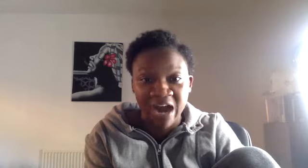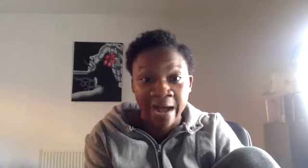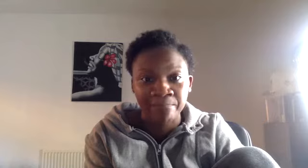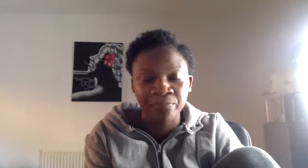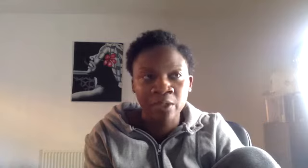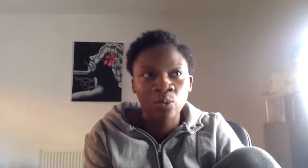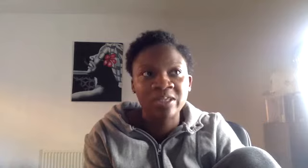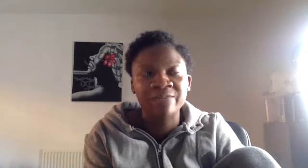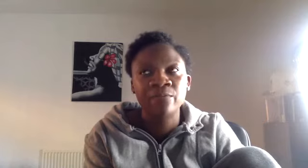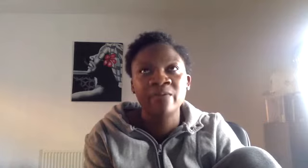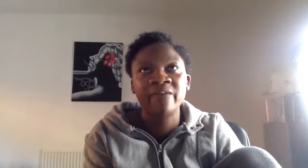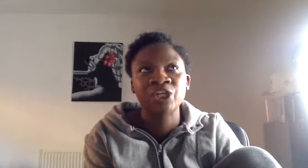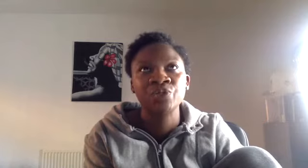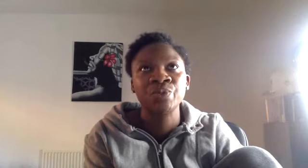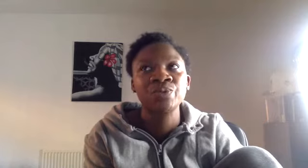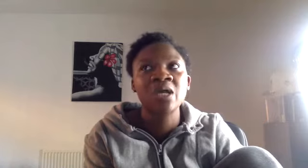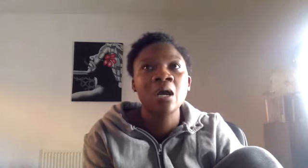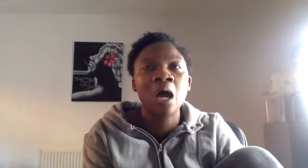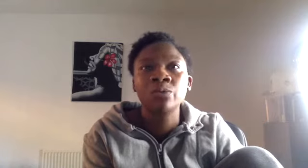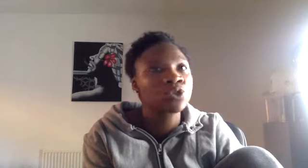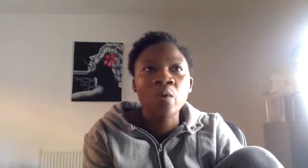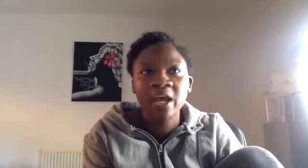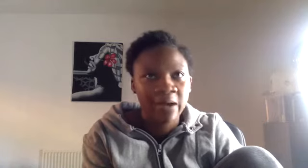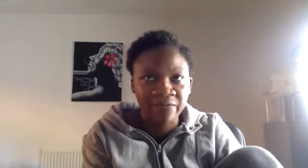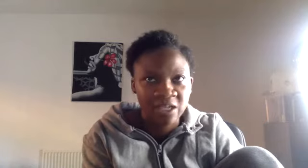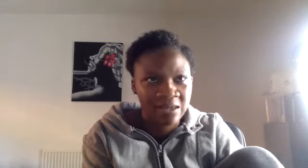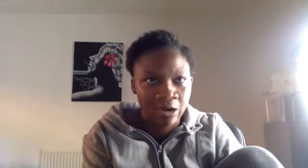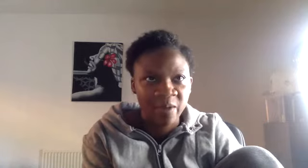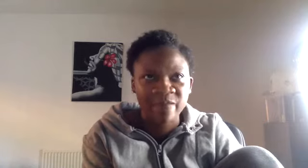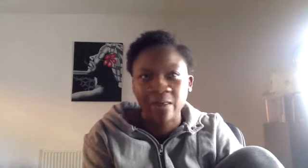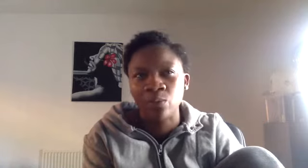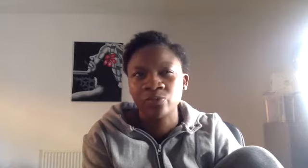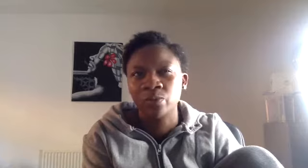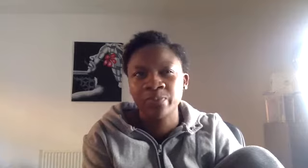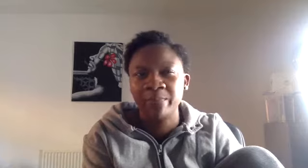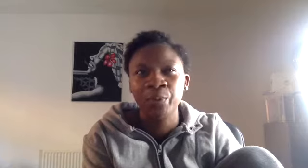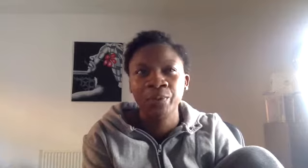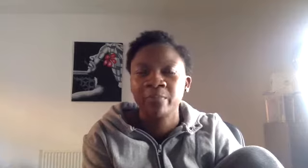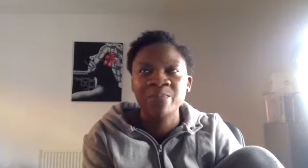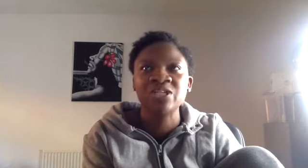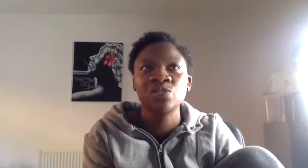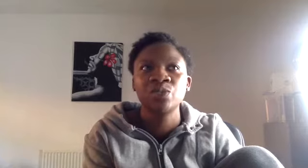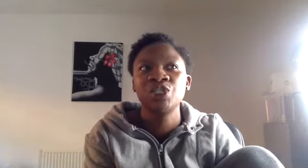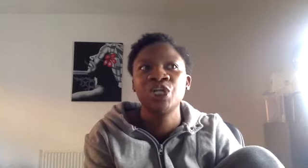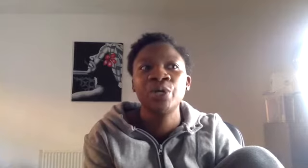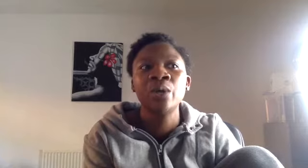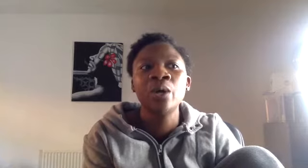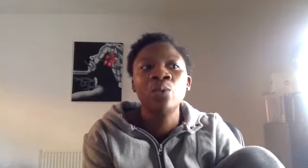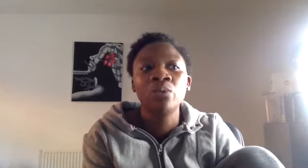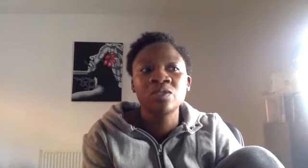with different professionals. I wasn't talking about physiotherapy. In fact, that wasn't what was important. My patients wanted to know what was the